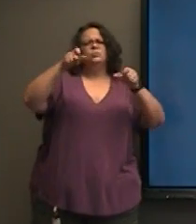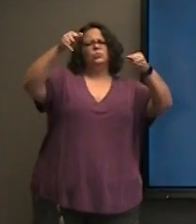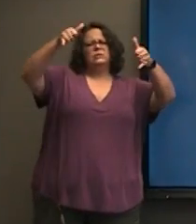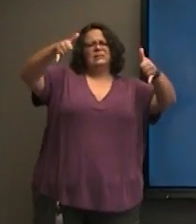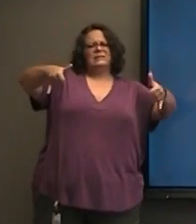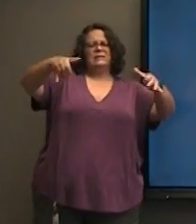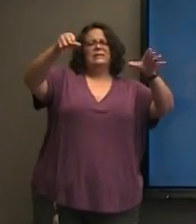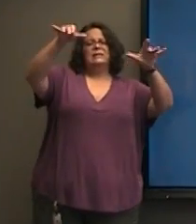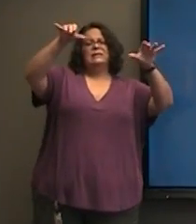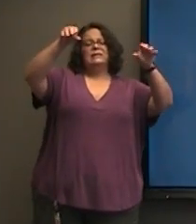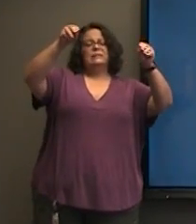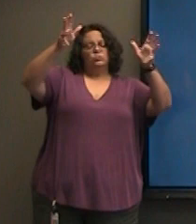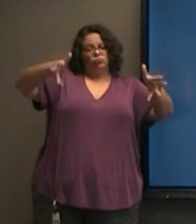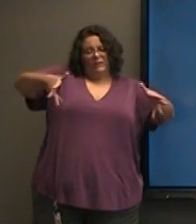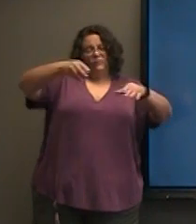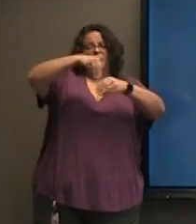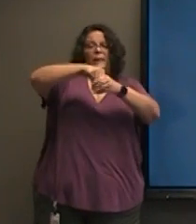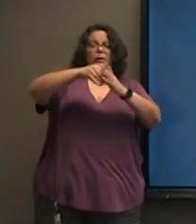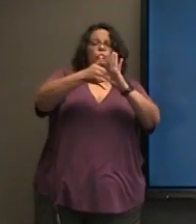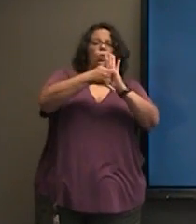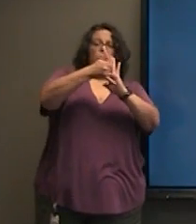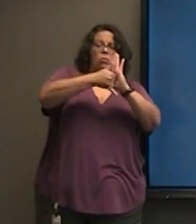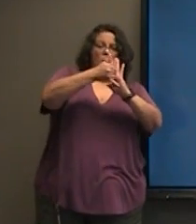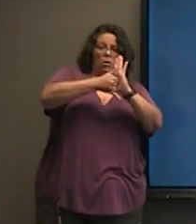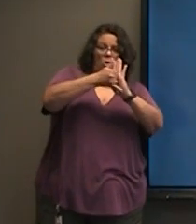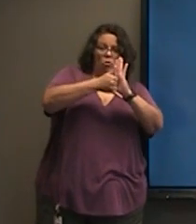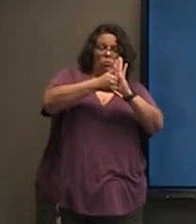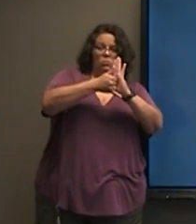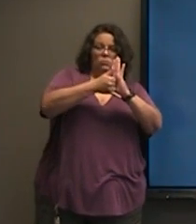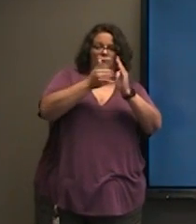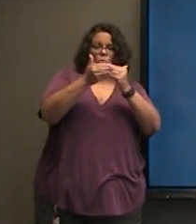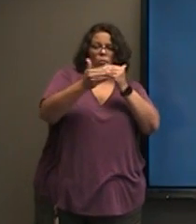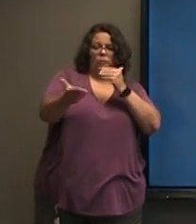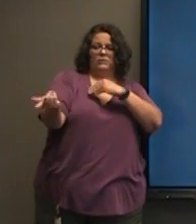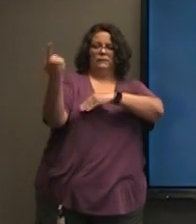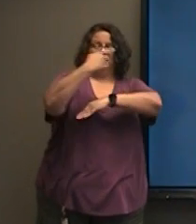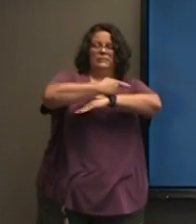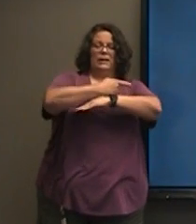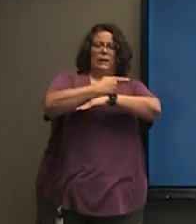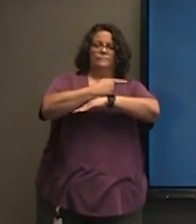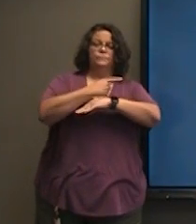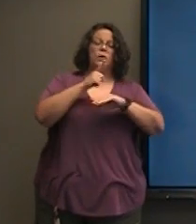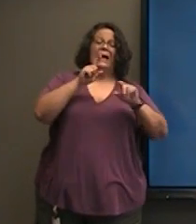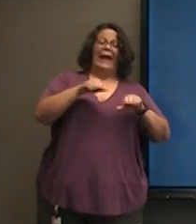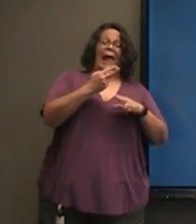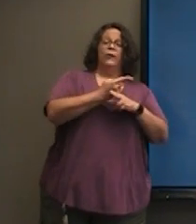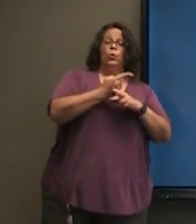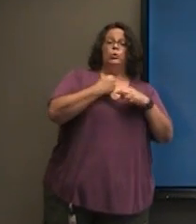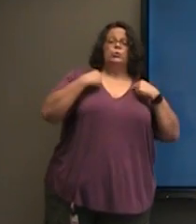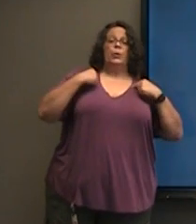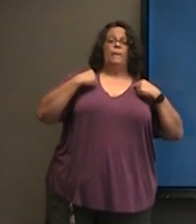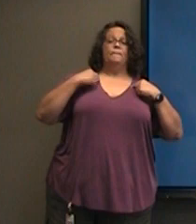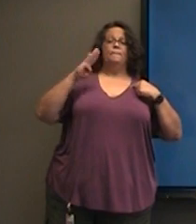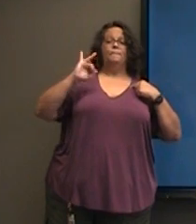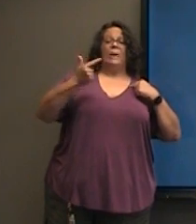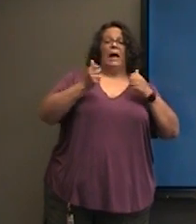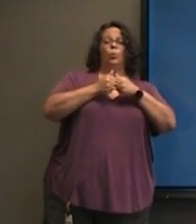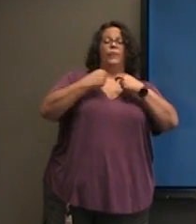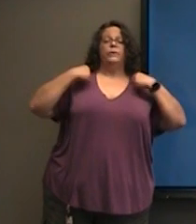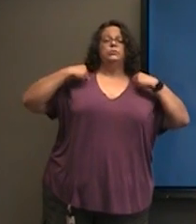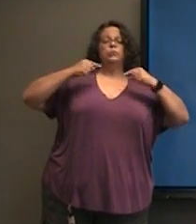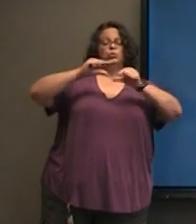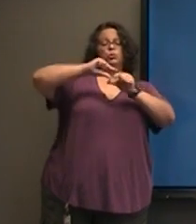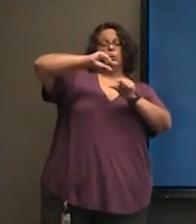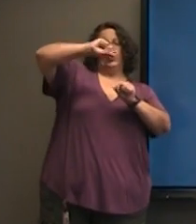students can use those drawstring bags to go between classes. And we're also encouraging our students to fully utilize,